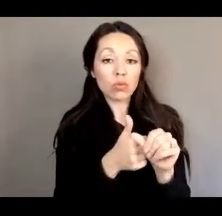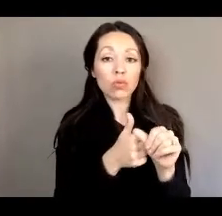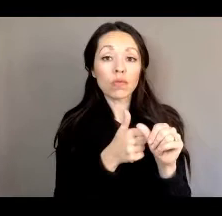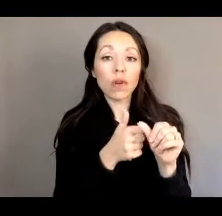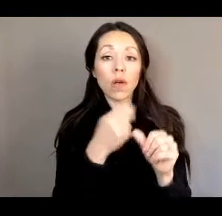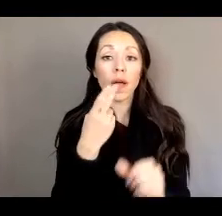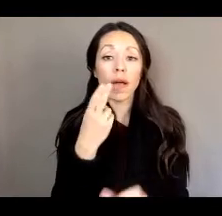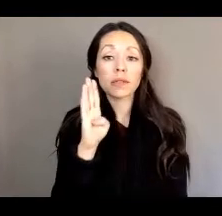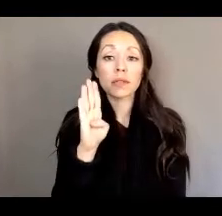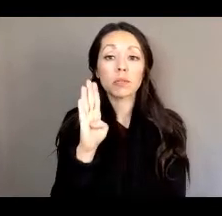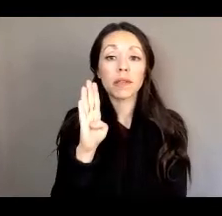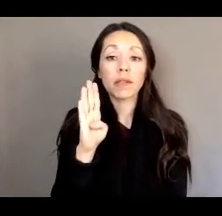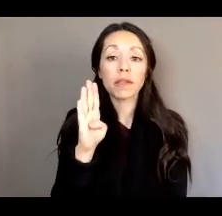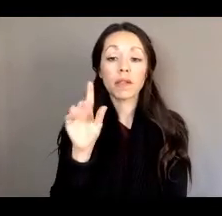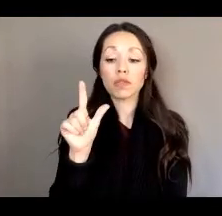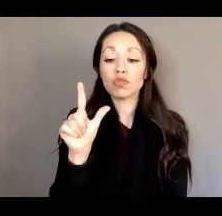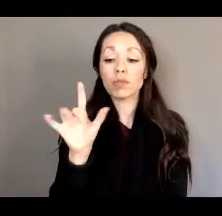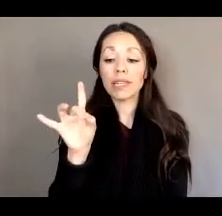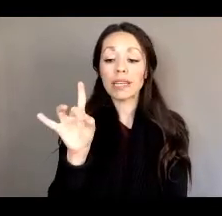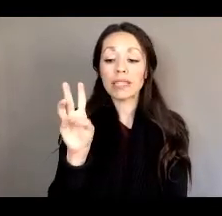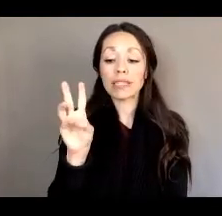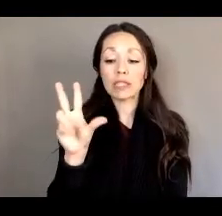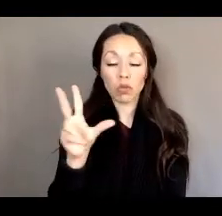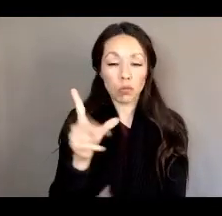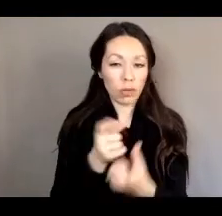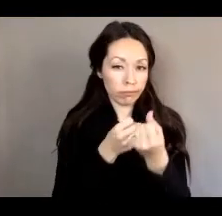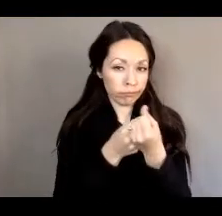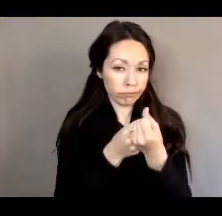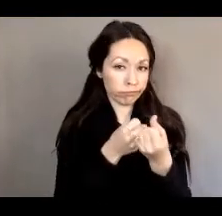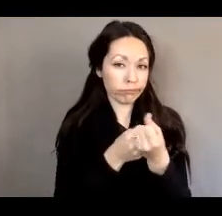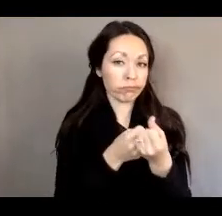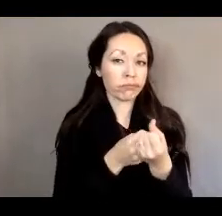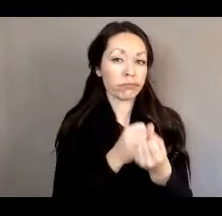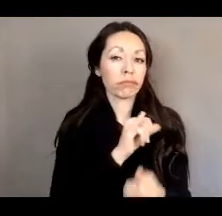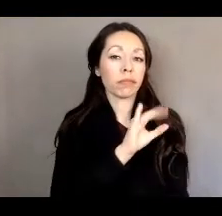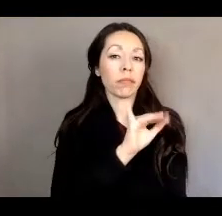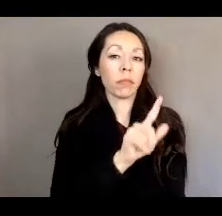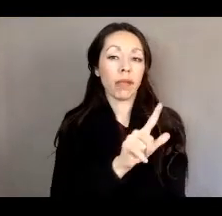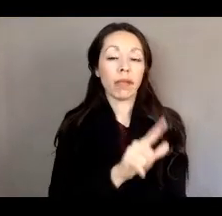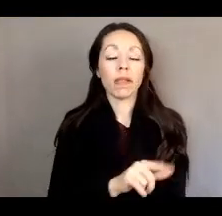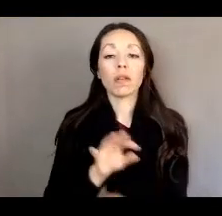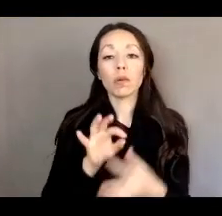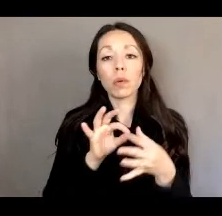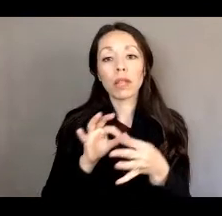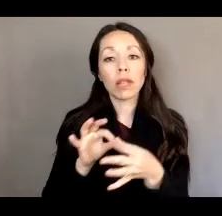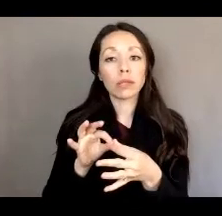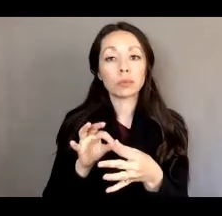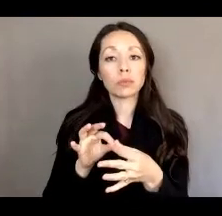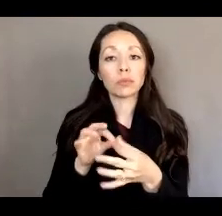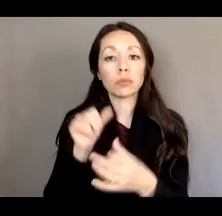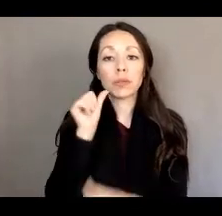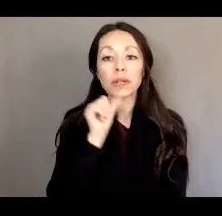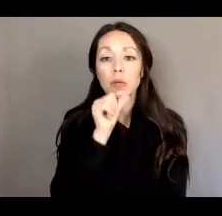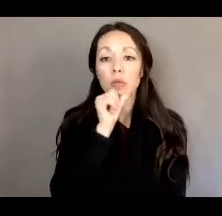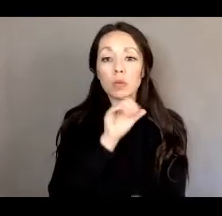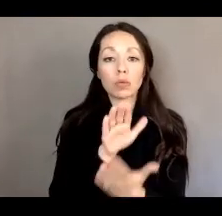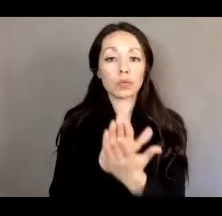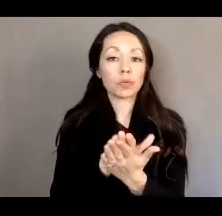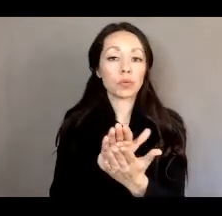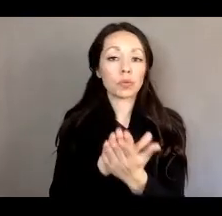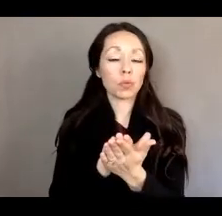2863, which is related to the Arizona school,